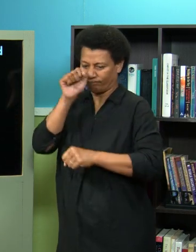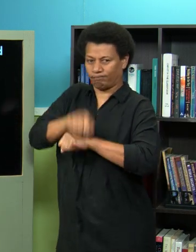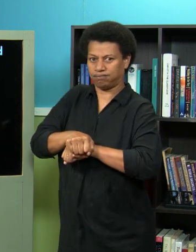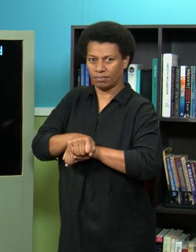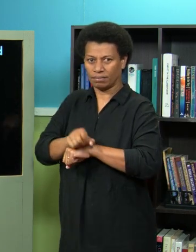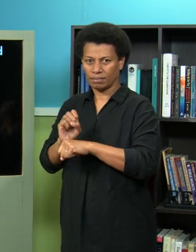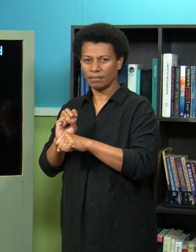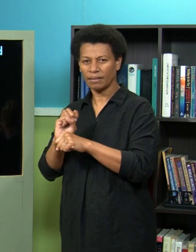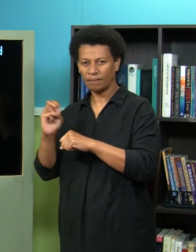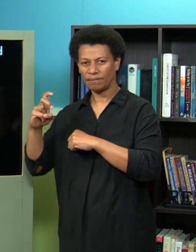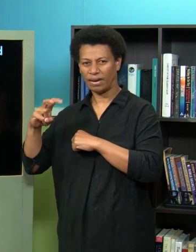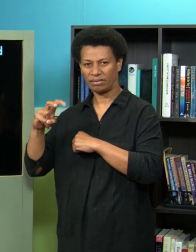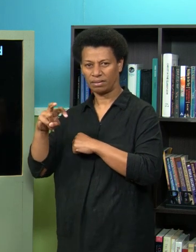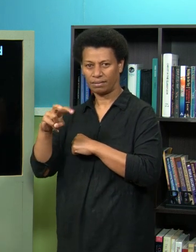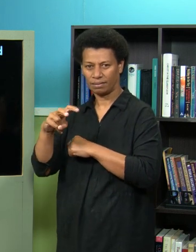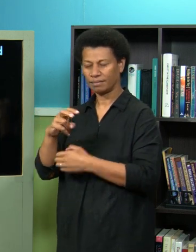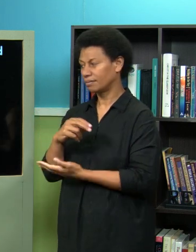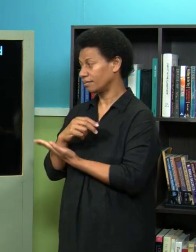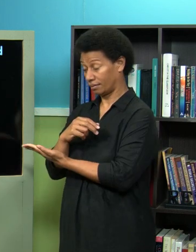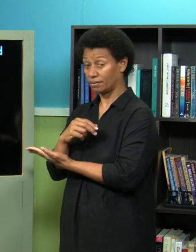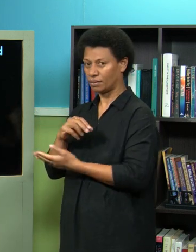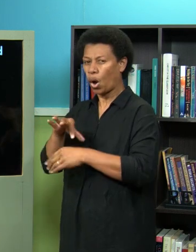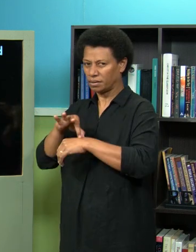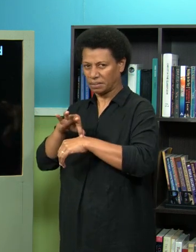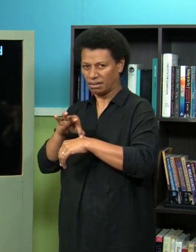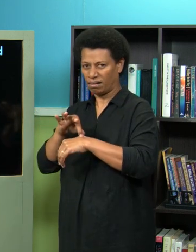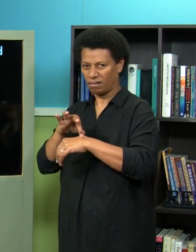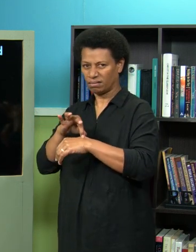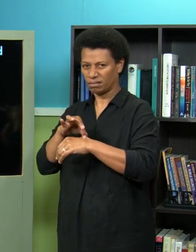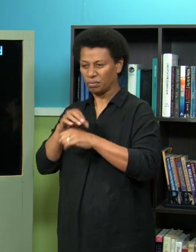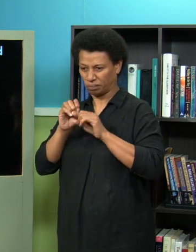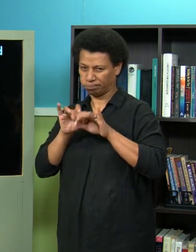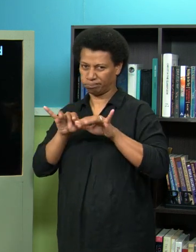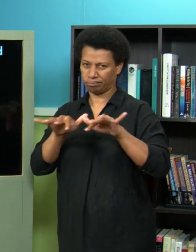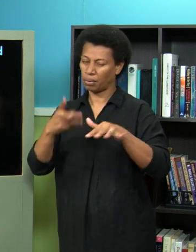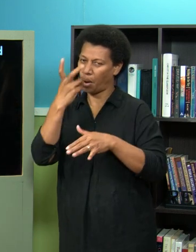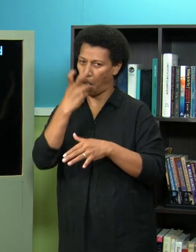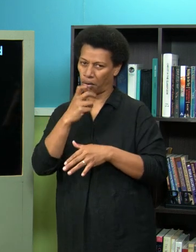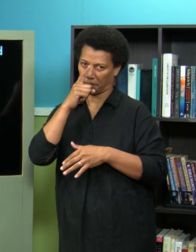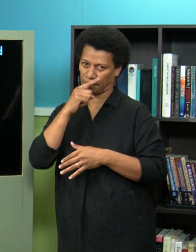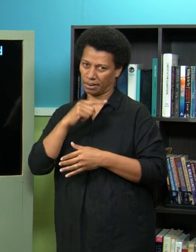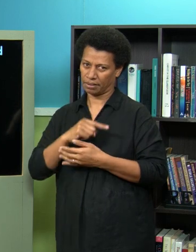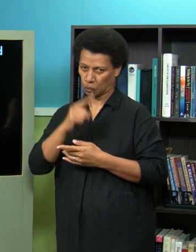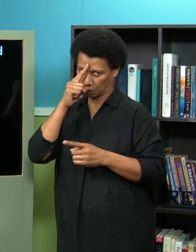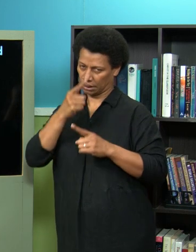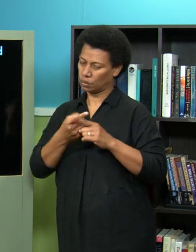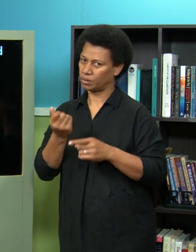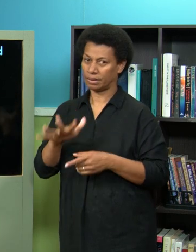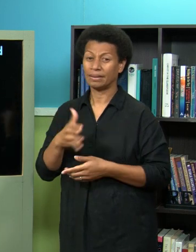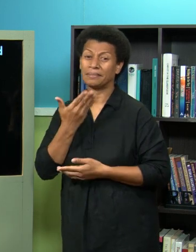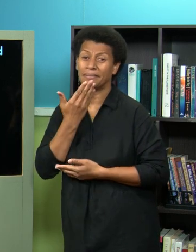and these are the people ending up with hospitalization and in the intensive care unit again our plea